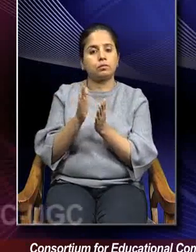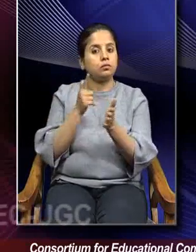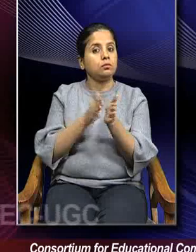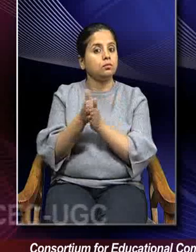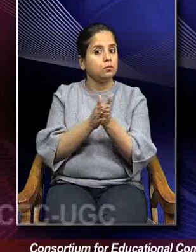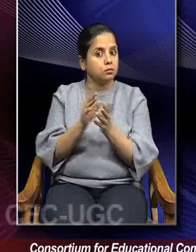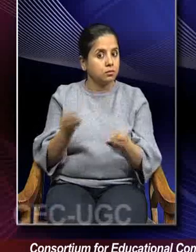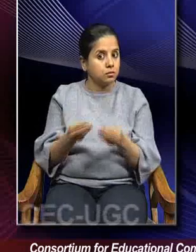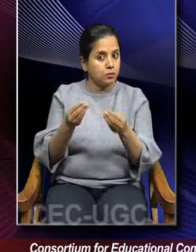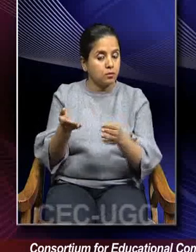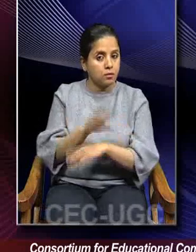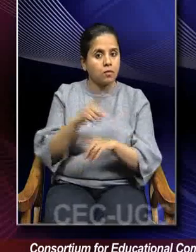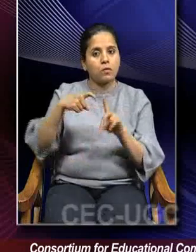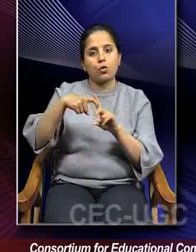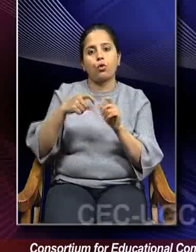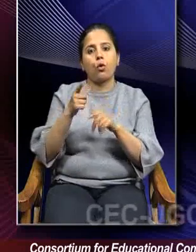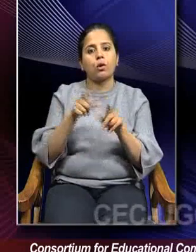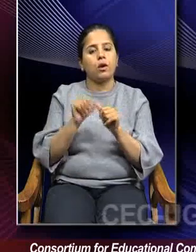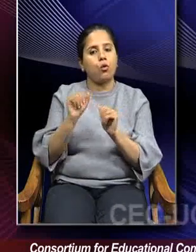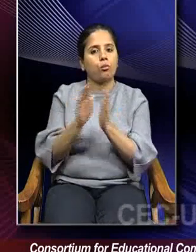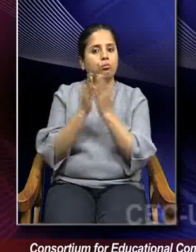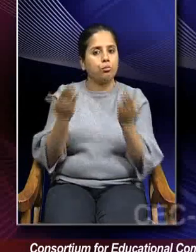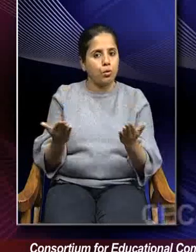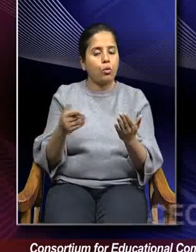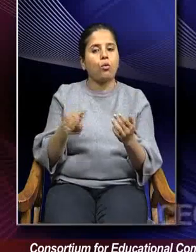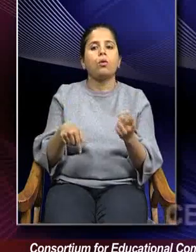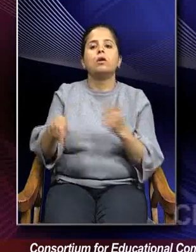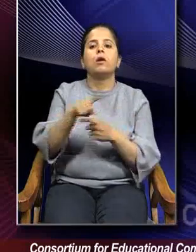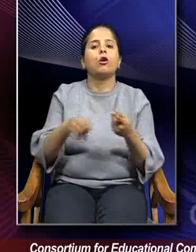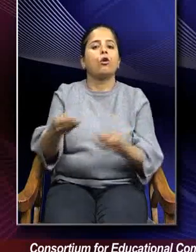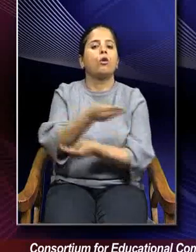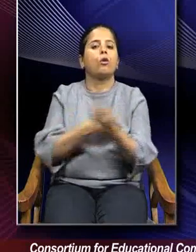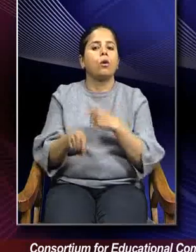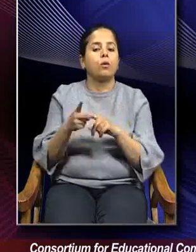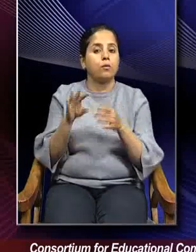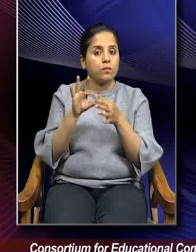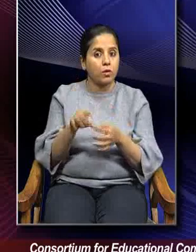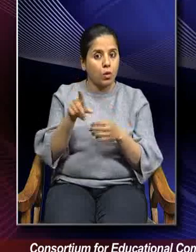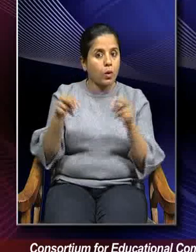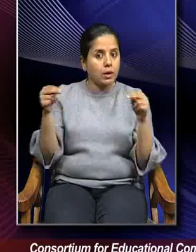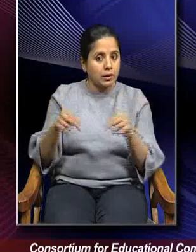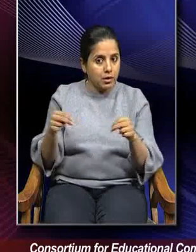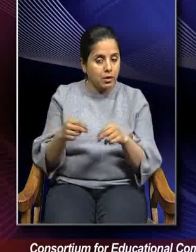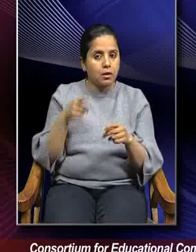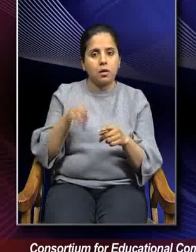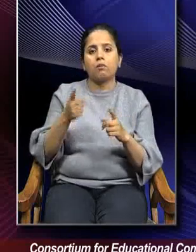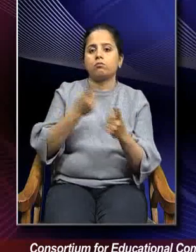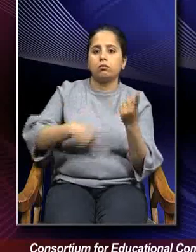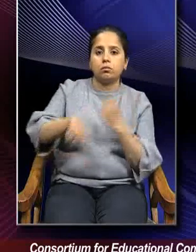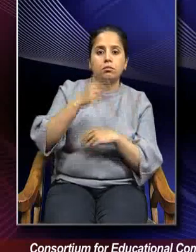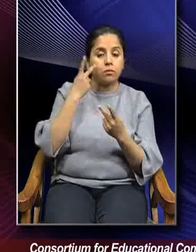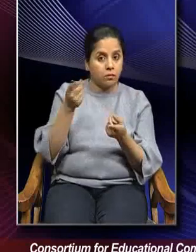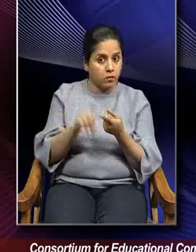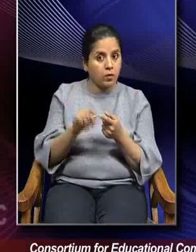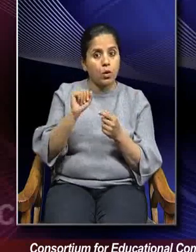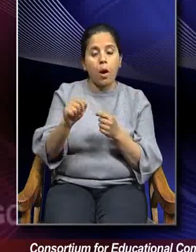provided by the Kautilya in his book Arthashastra. And according to your requirement, according to the circumstances of